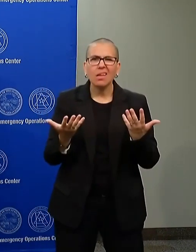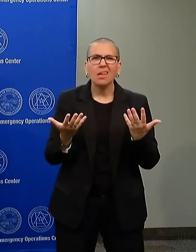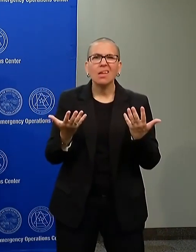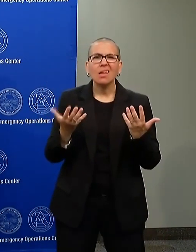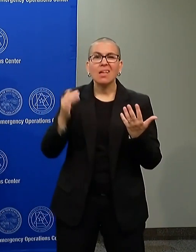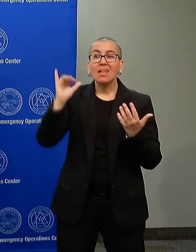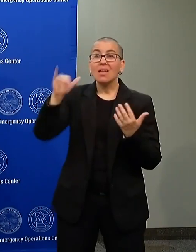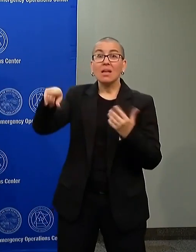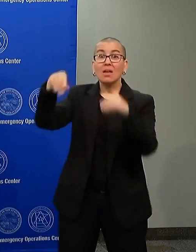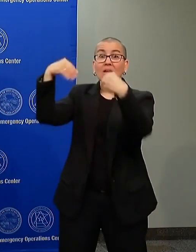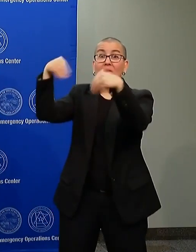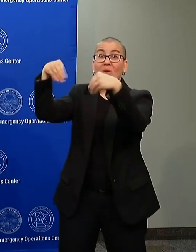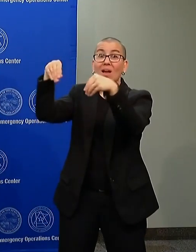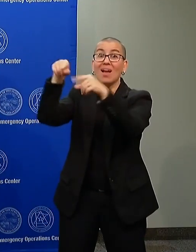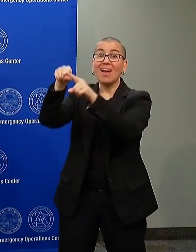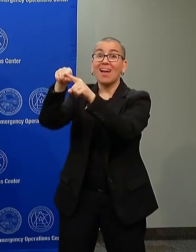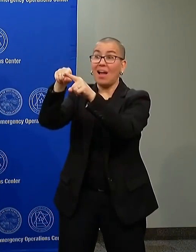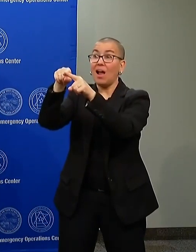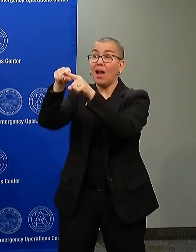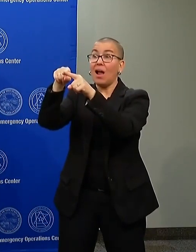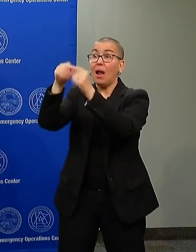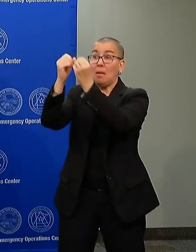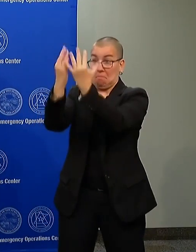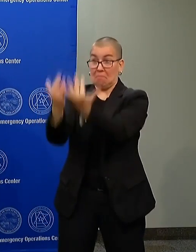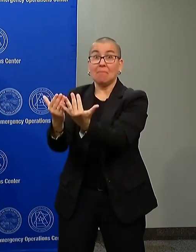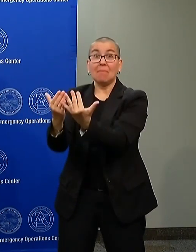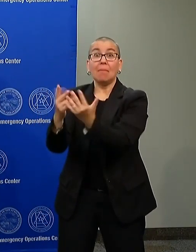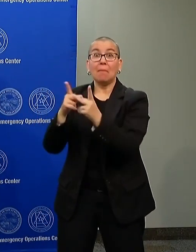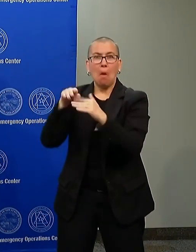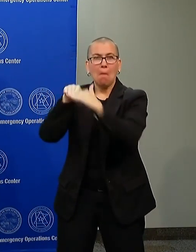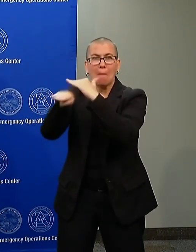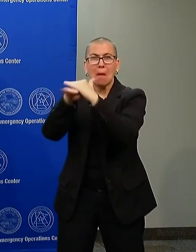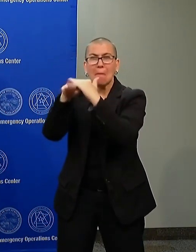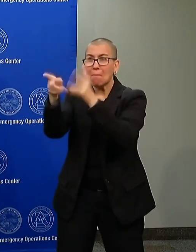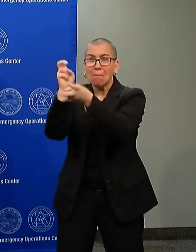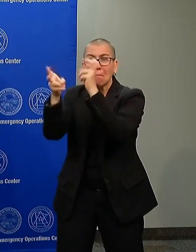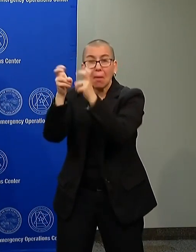station, the little mom and pop gas station in a neighborhood.